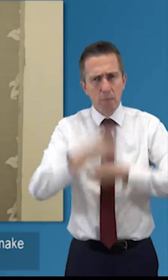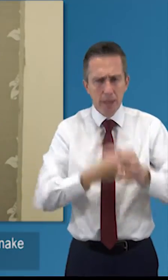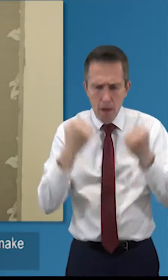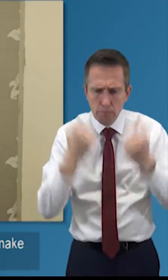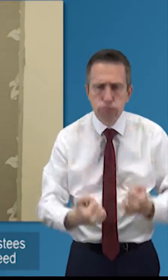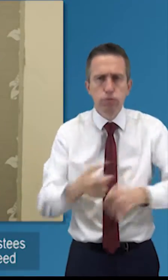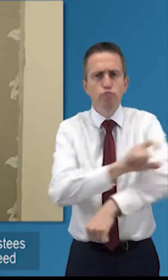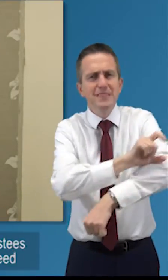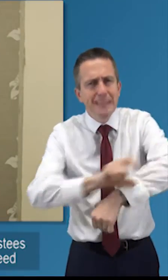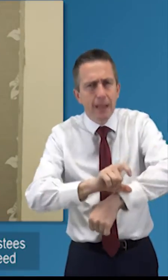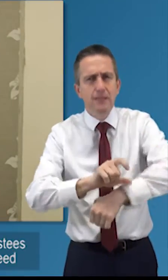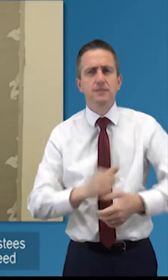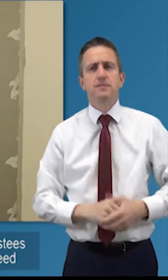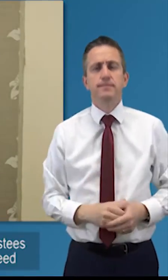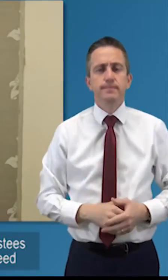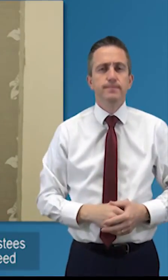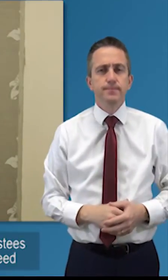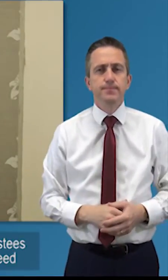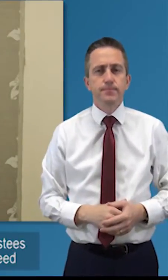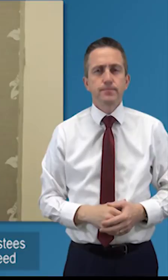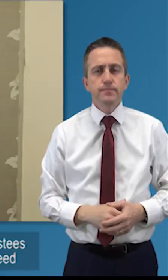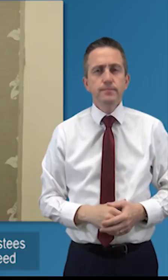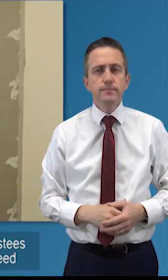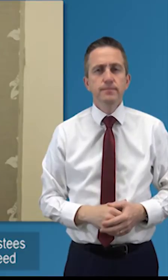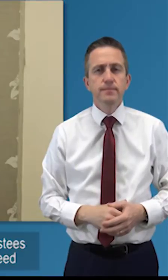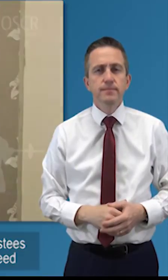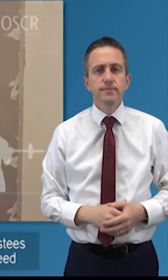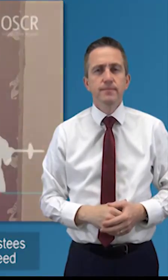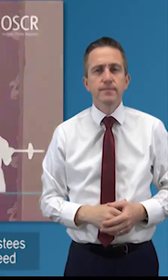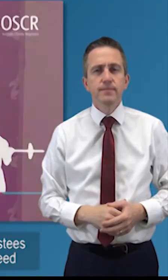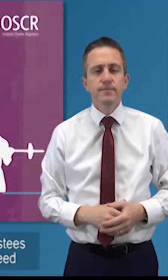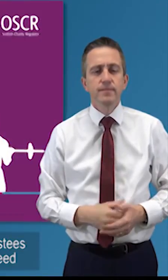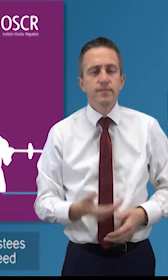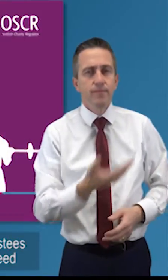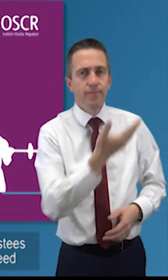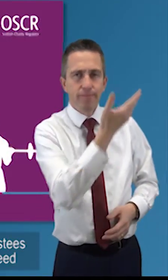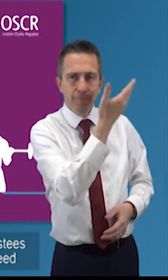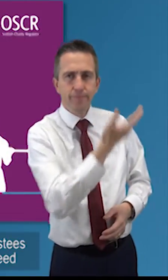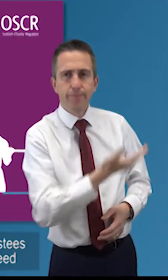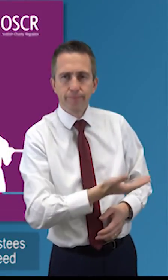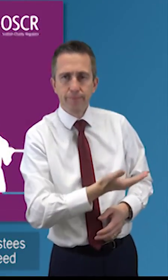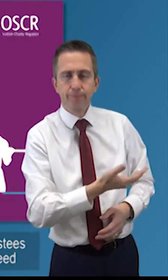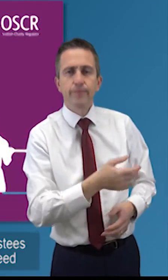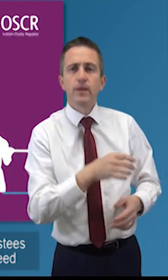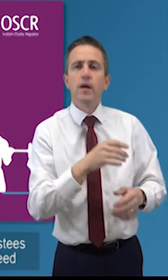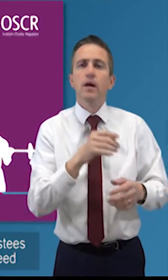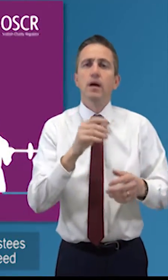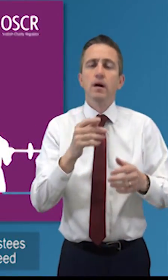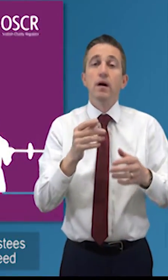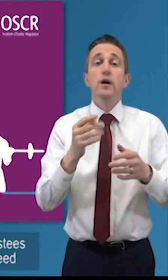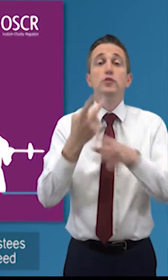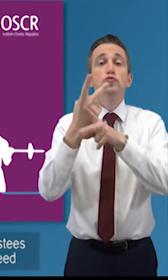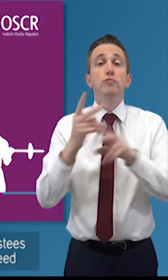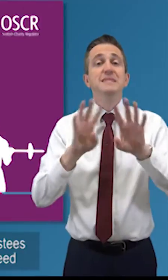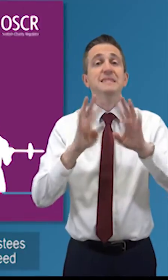so one of the things i want to talk about is where trustees are